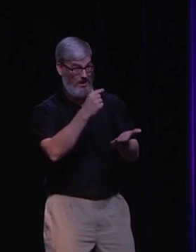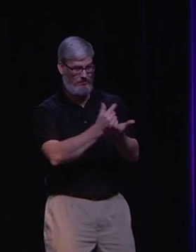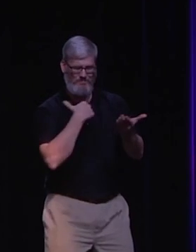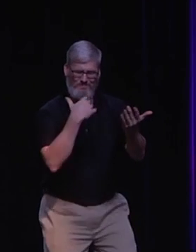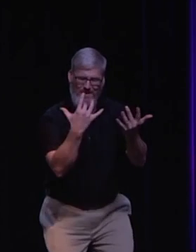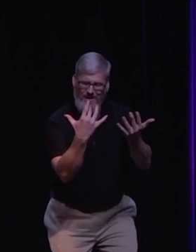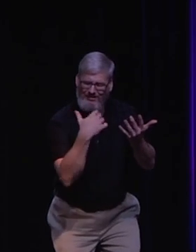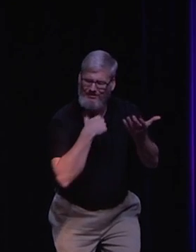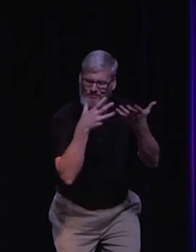was really difficult.